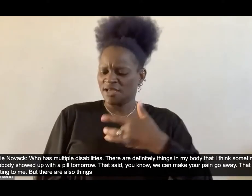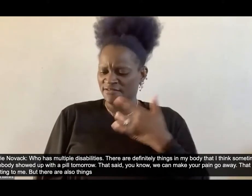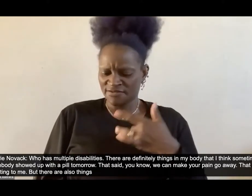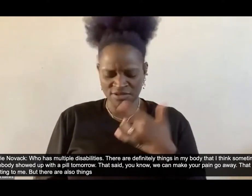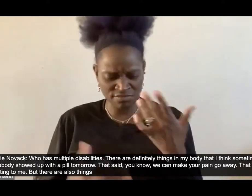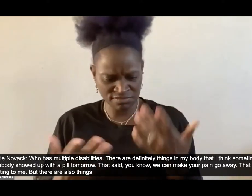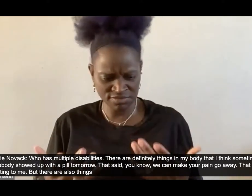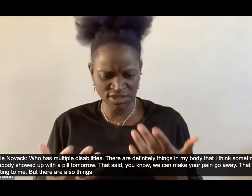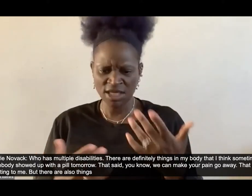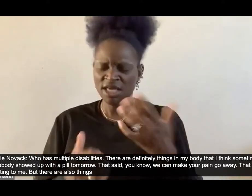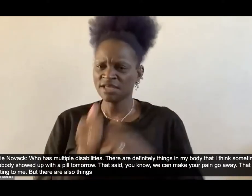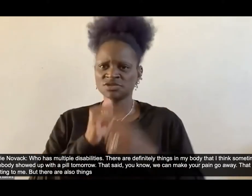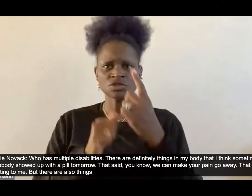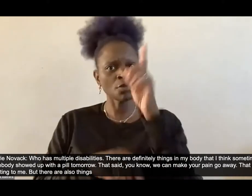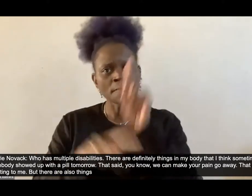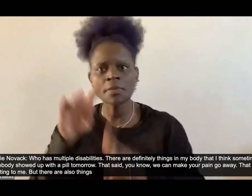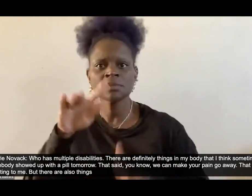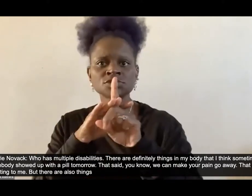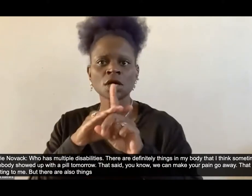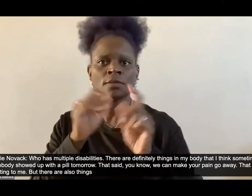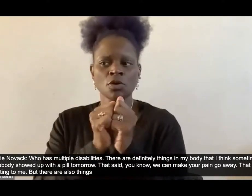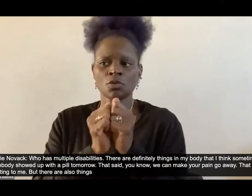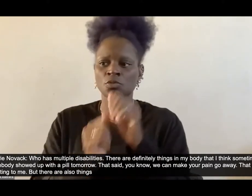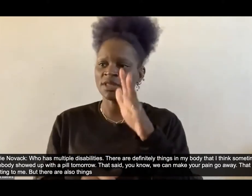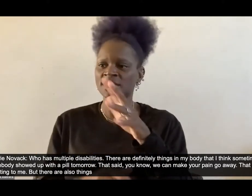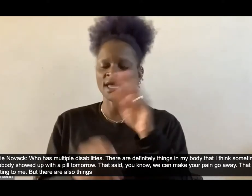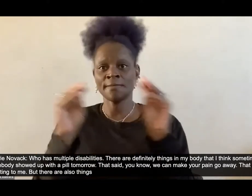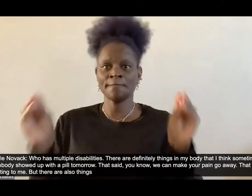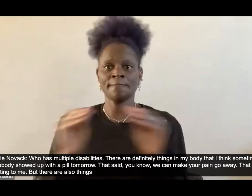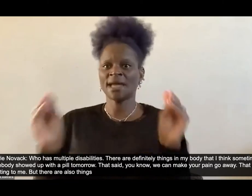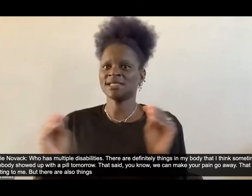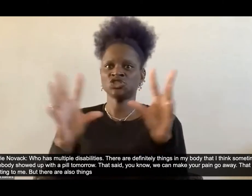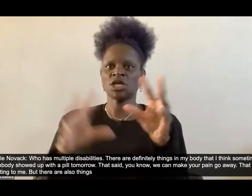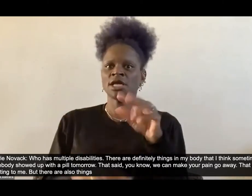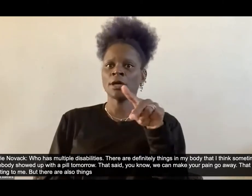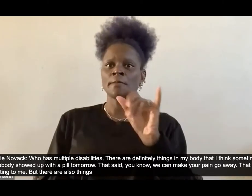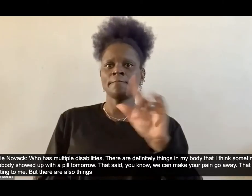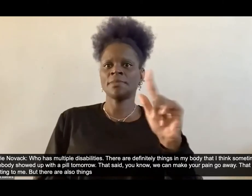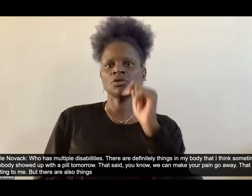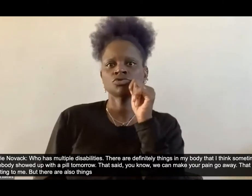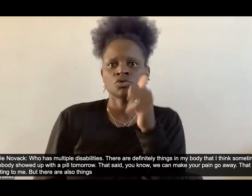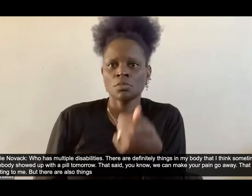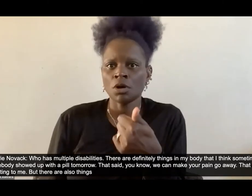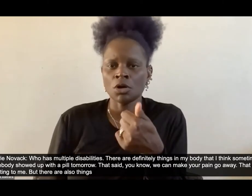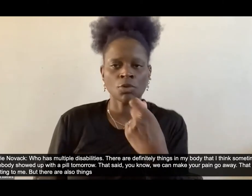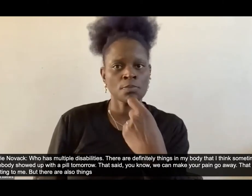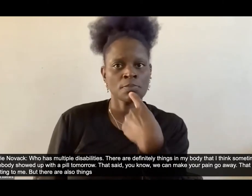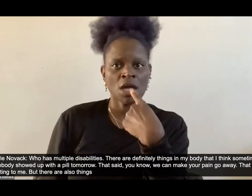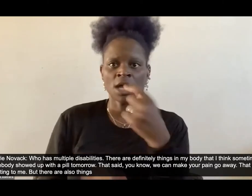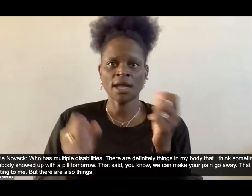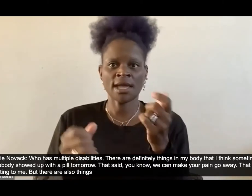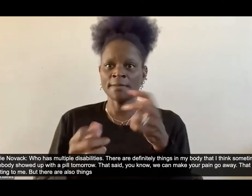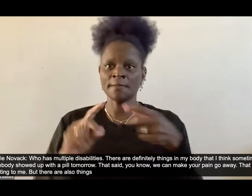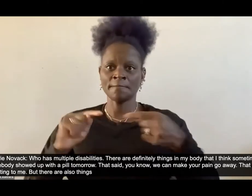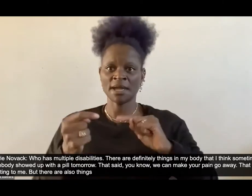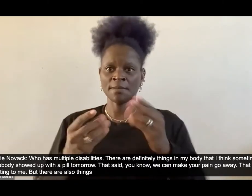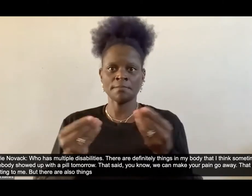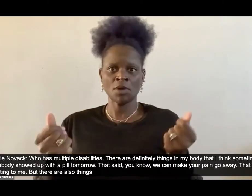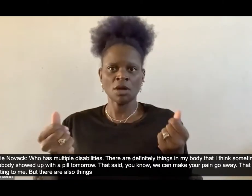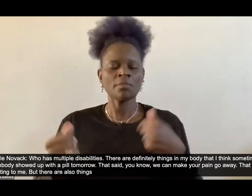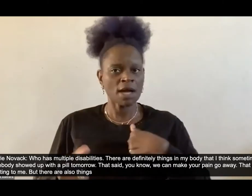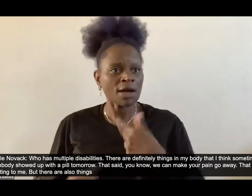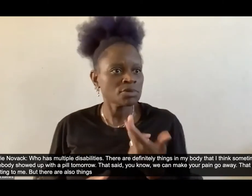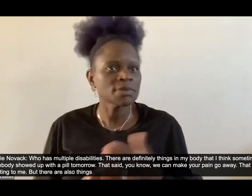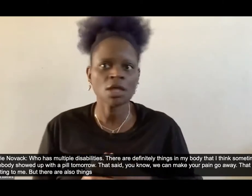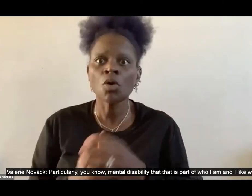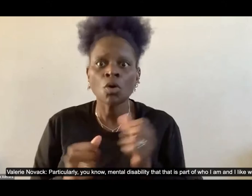with a pill tomorrow that said you know we can make your pain go away that would be really tempting to me but there are also things um